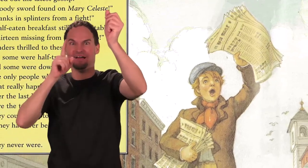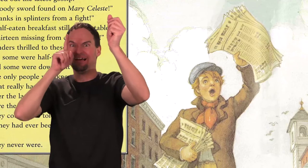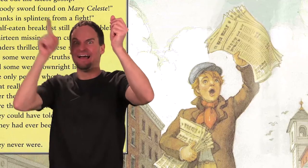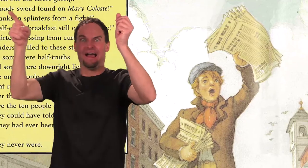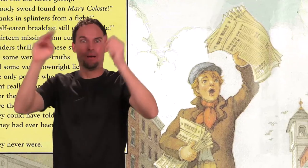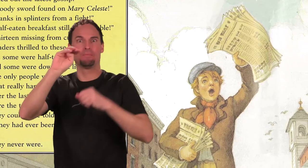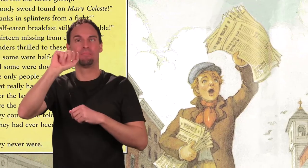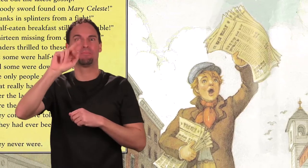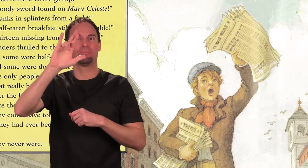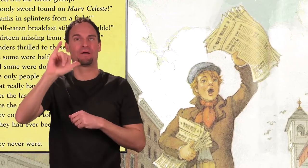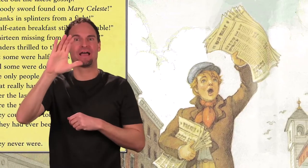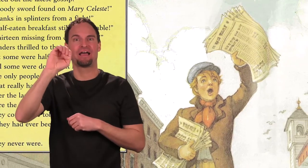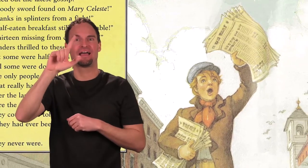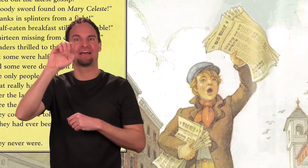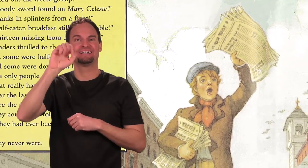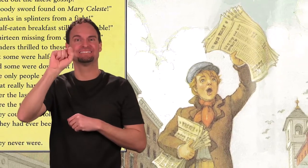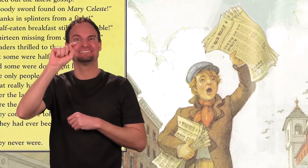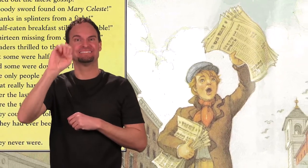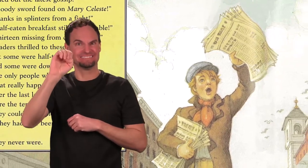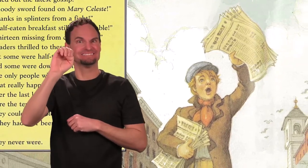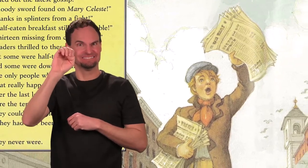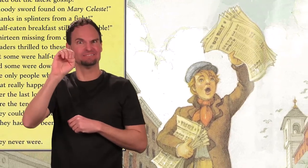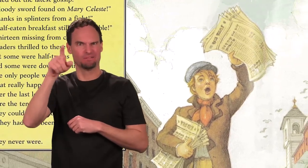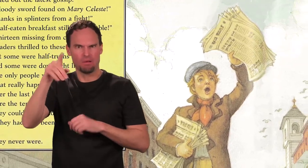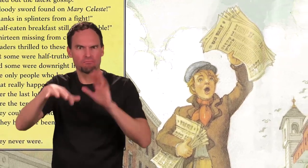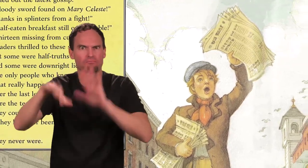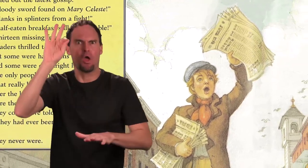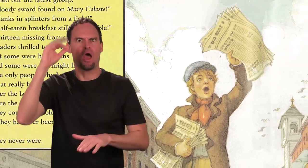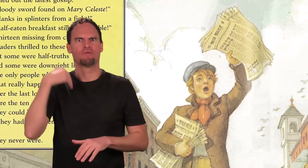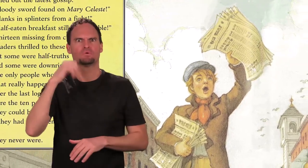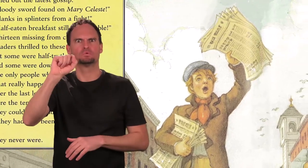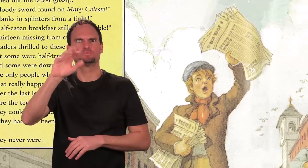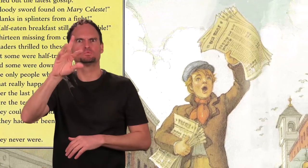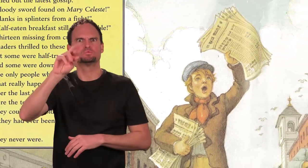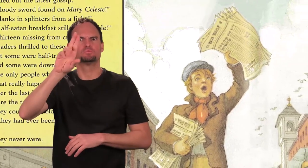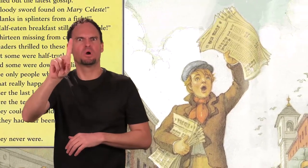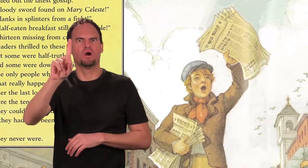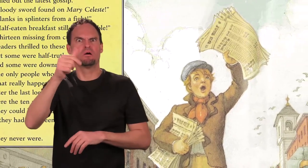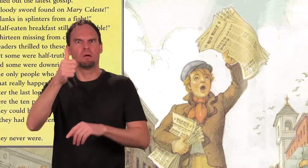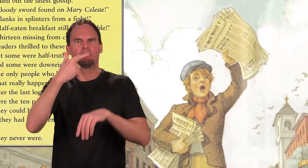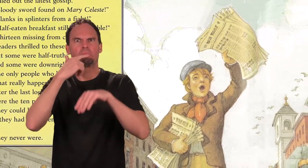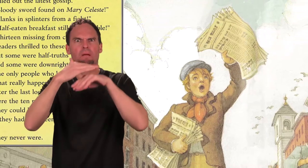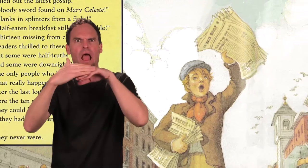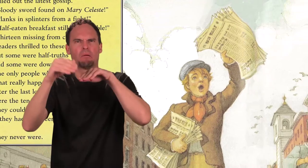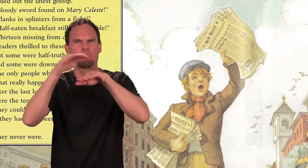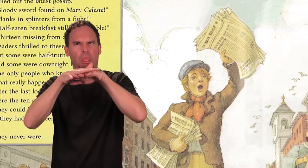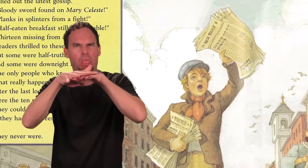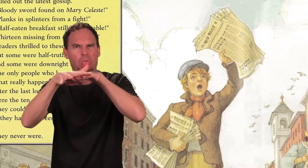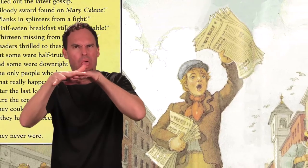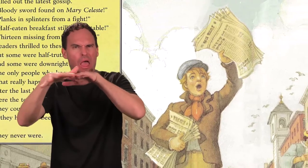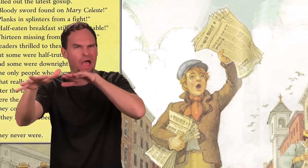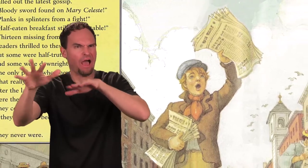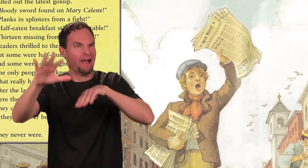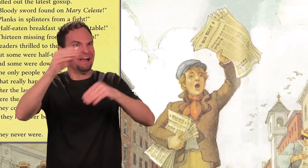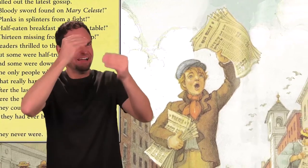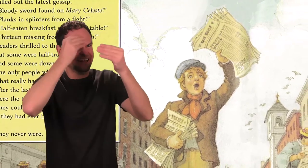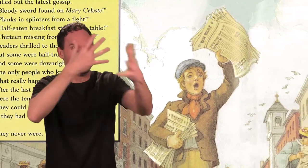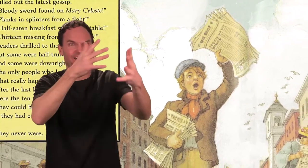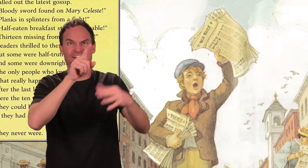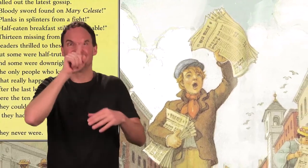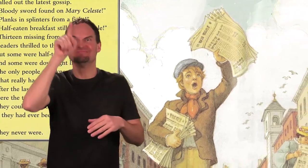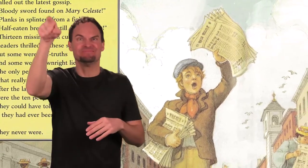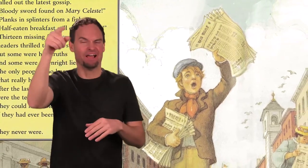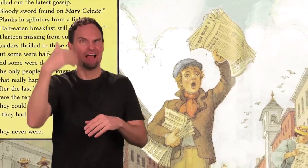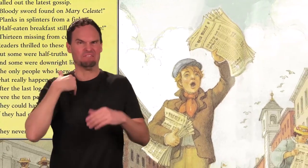The newsboys on the streets called out the latest gossip. Bloody sword found on Mary's flest. Planks and splitters from a